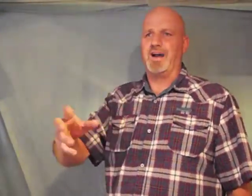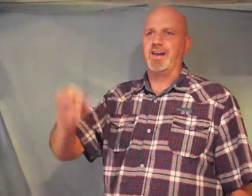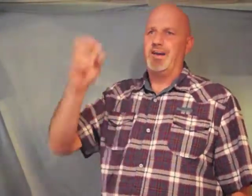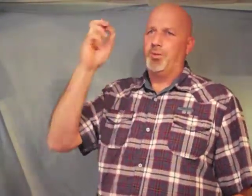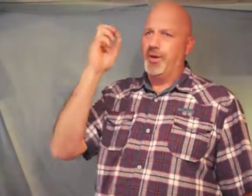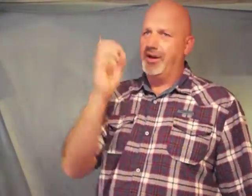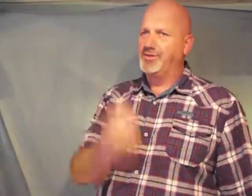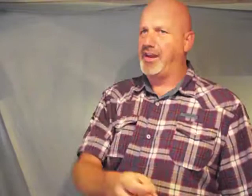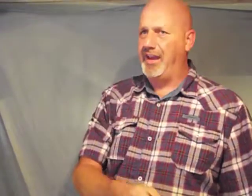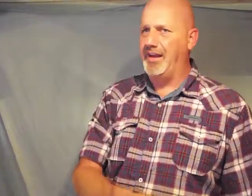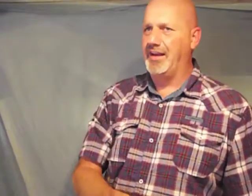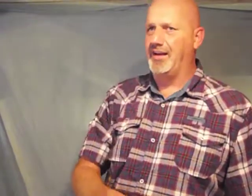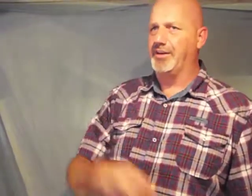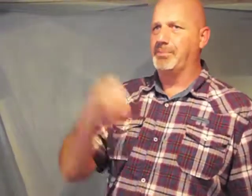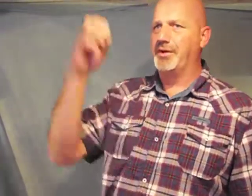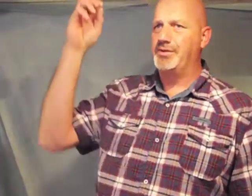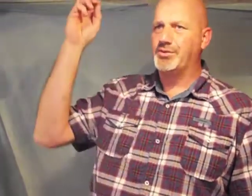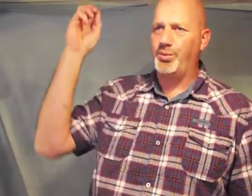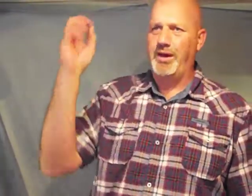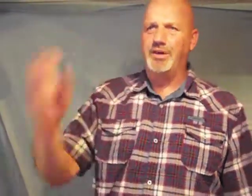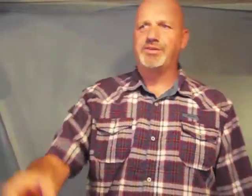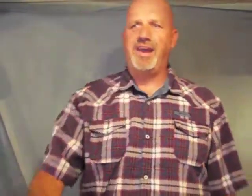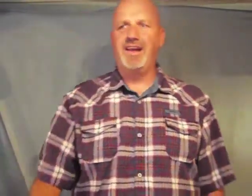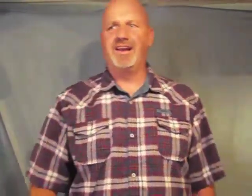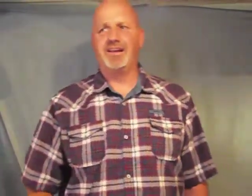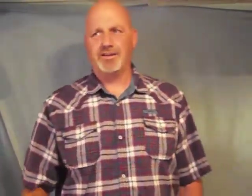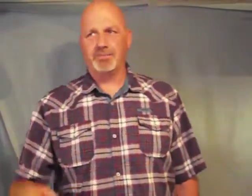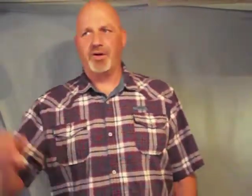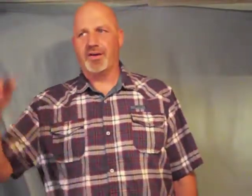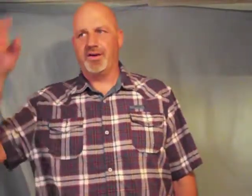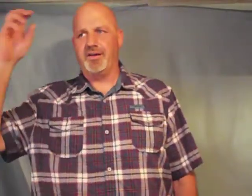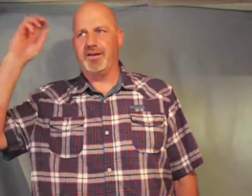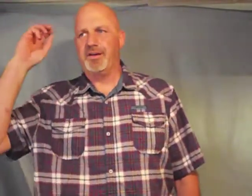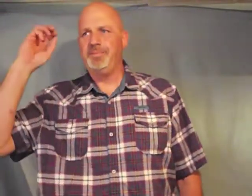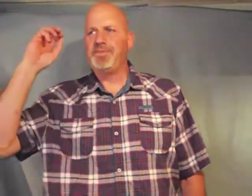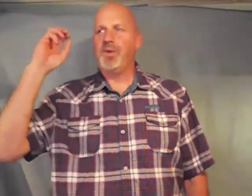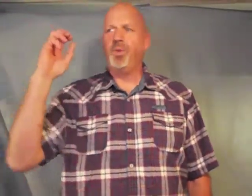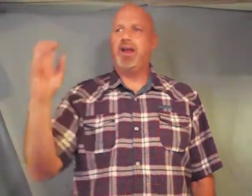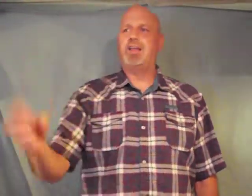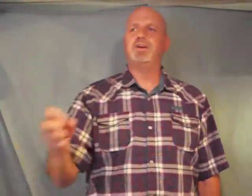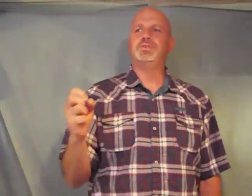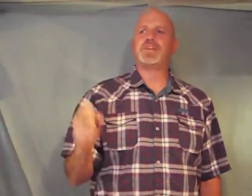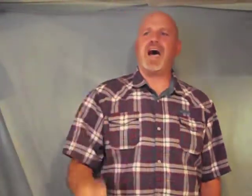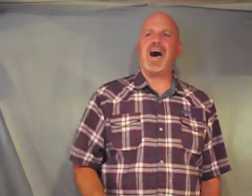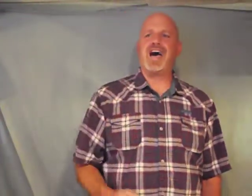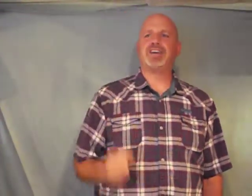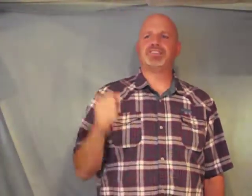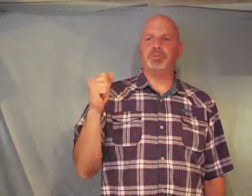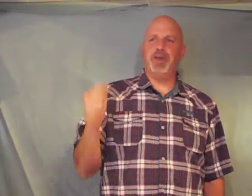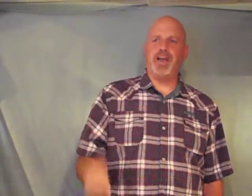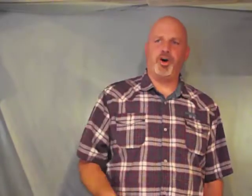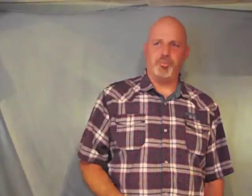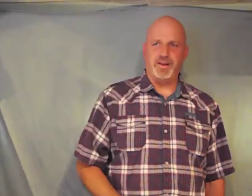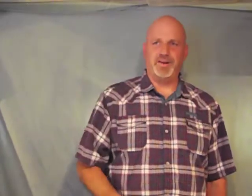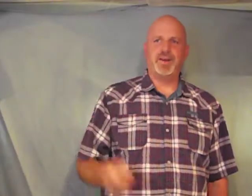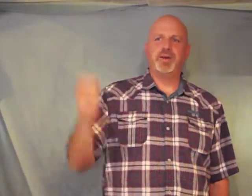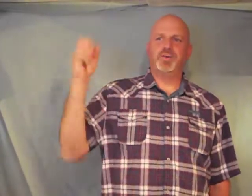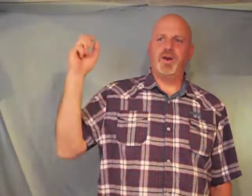we lose healing on the bruised we lose healing on the broken hearted we lose eyes to be opened we